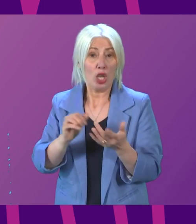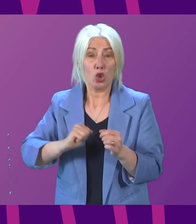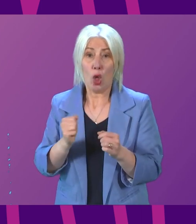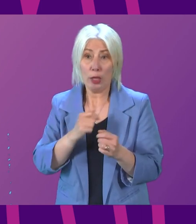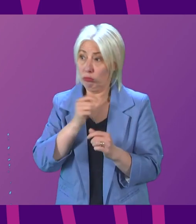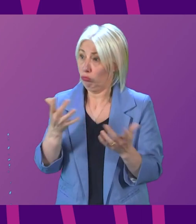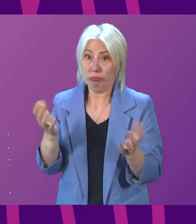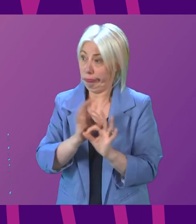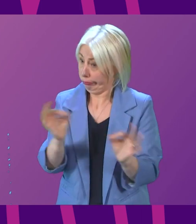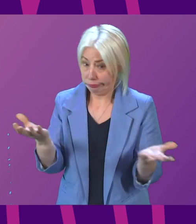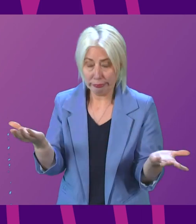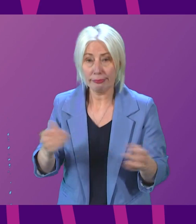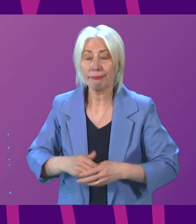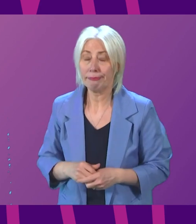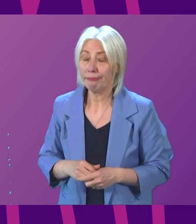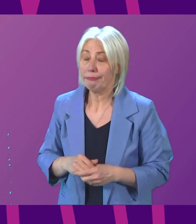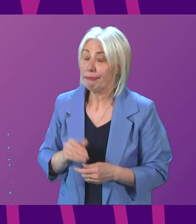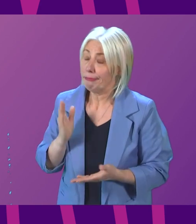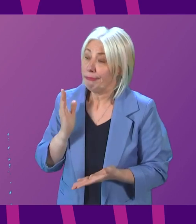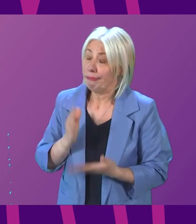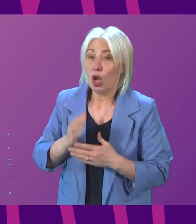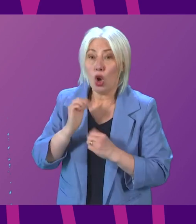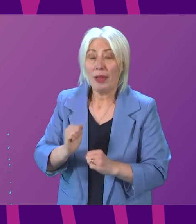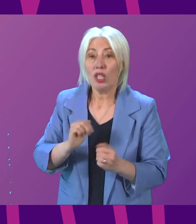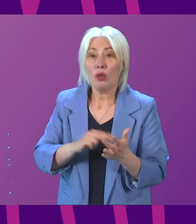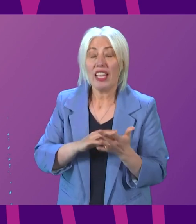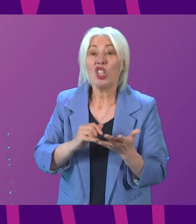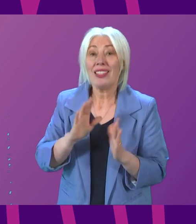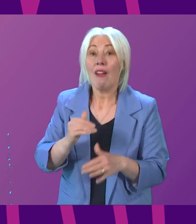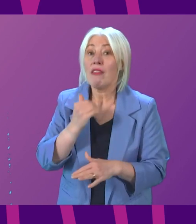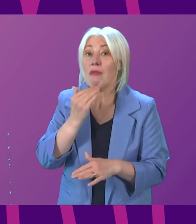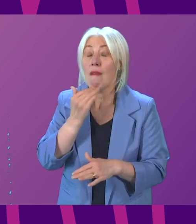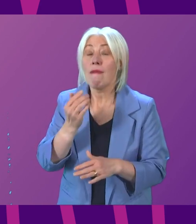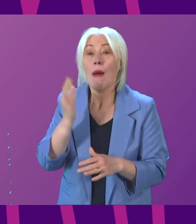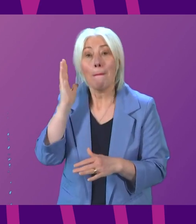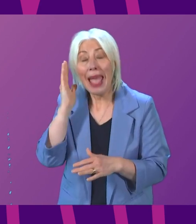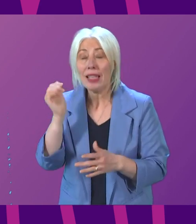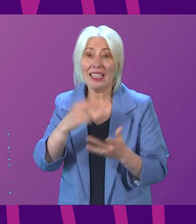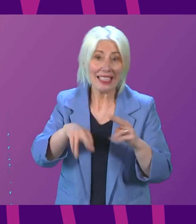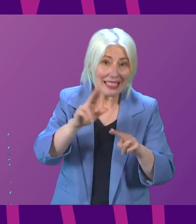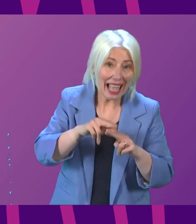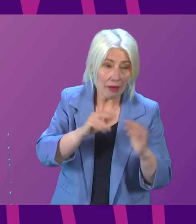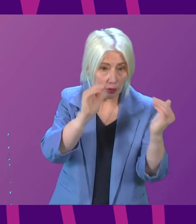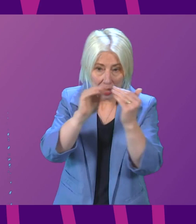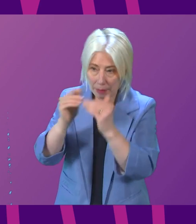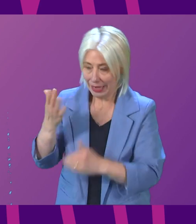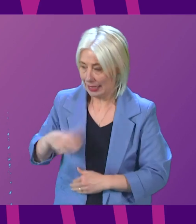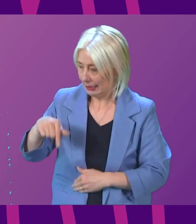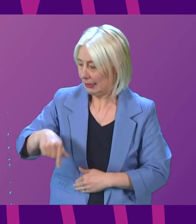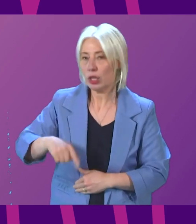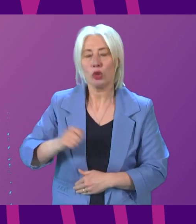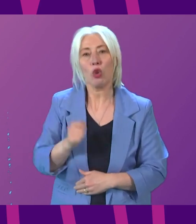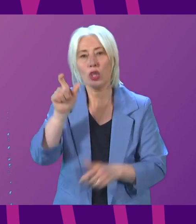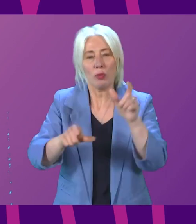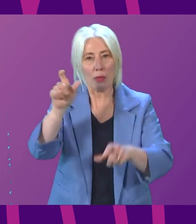First Minister. We are committed to ensuring that the NHS has the right number of beds and staff to meet the needs of people across Scotland. We will continue